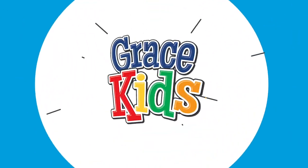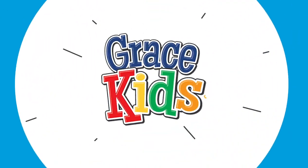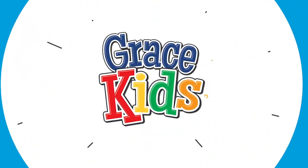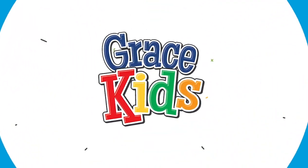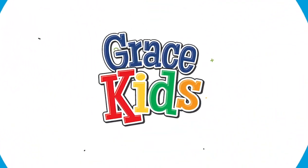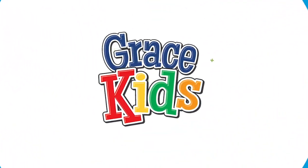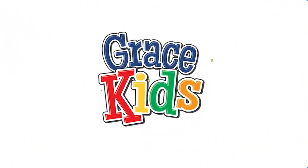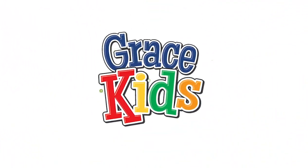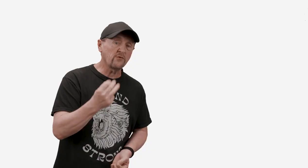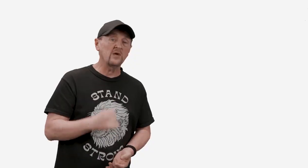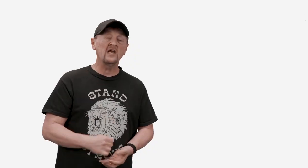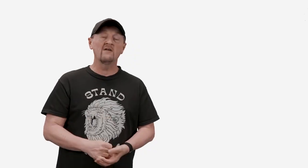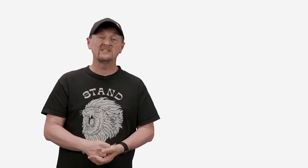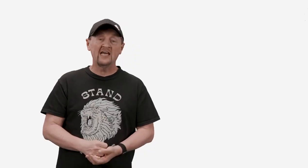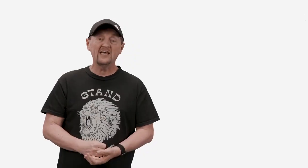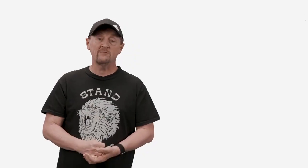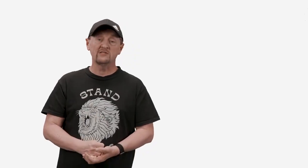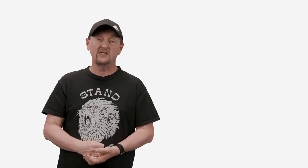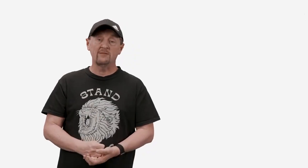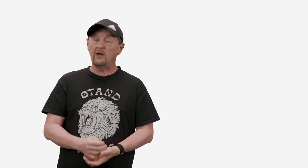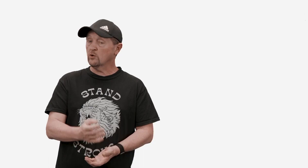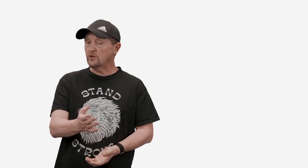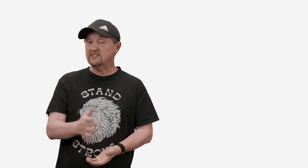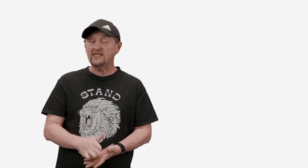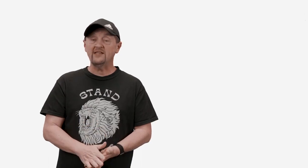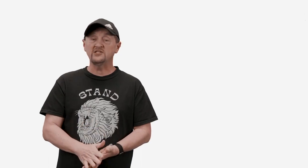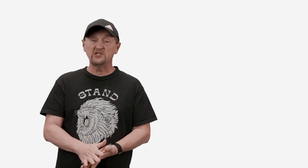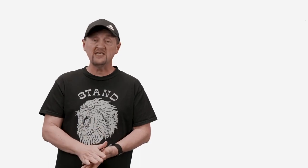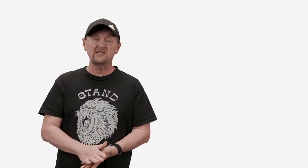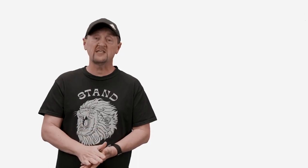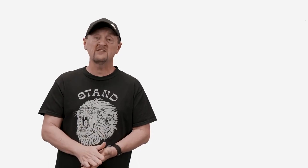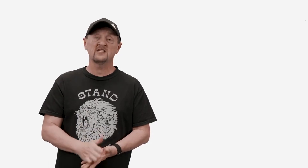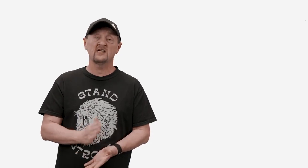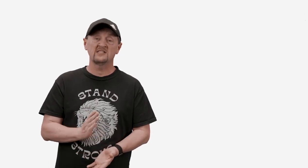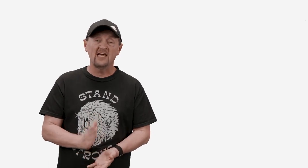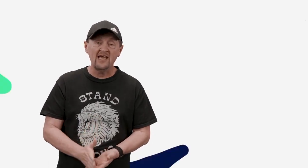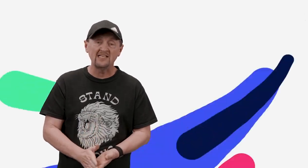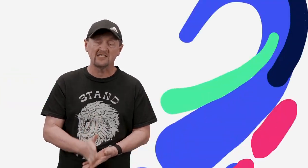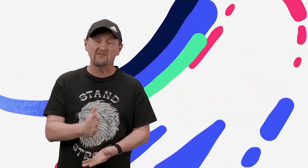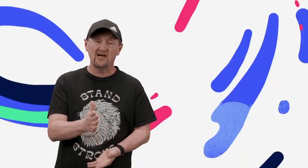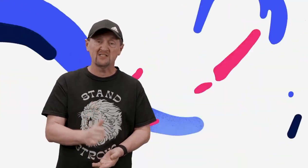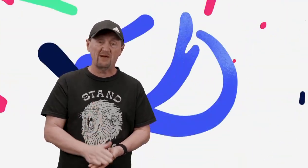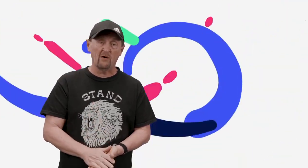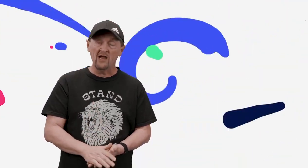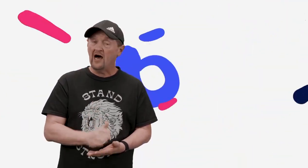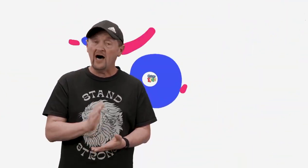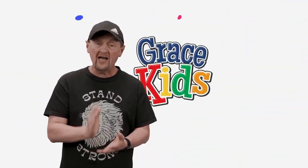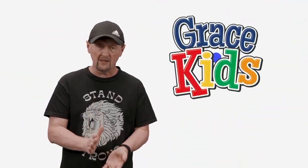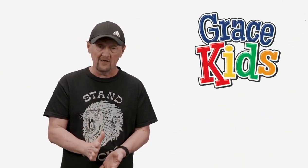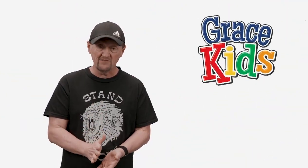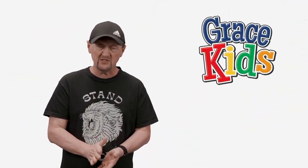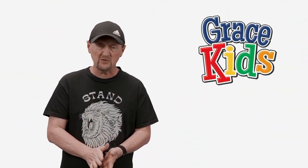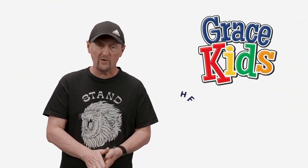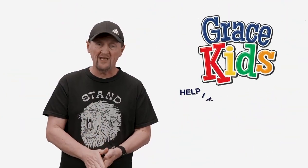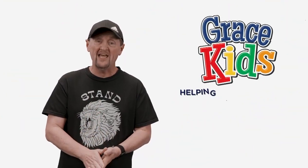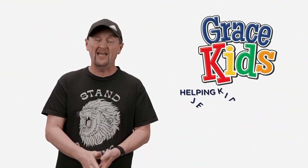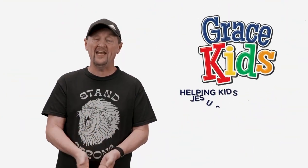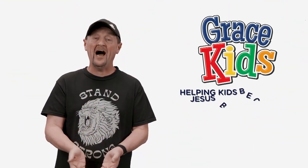so we're in week three of a day at the museum and we're learning today that Jesus gives us a taste of God's power I love this story and